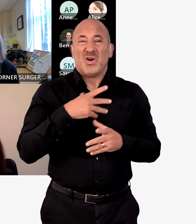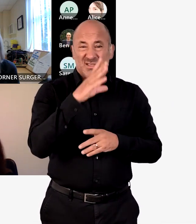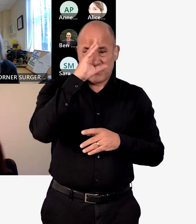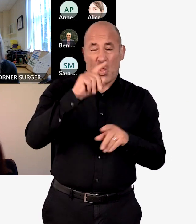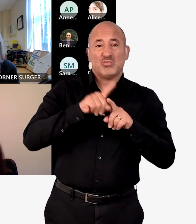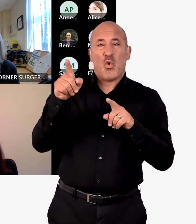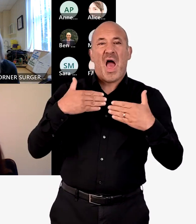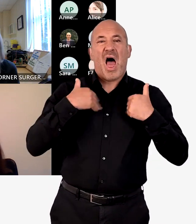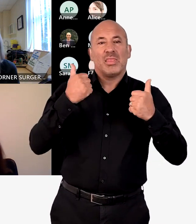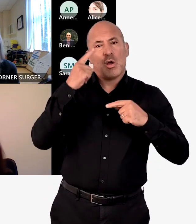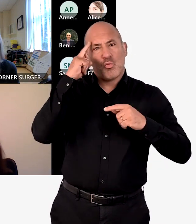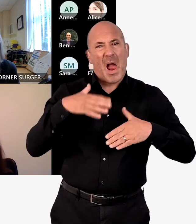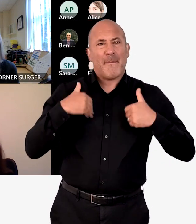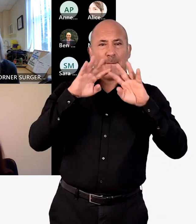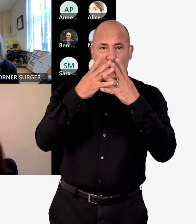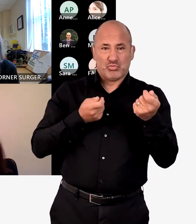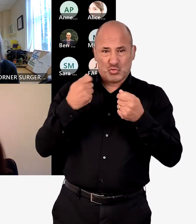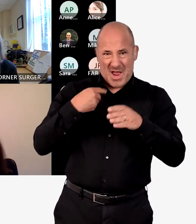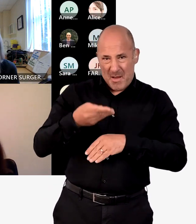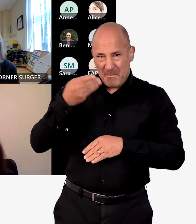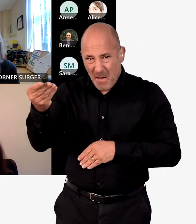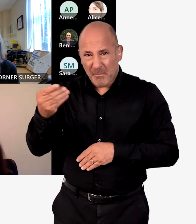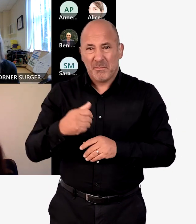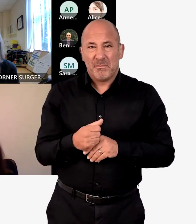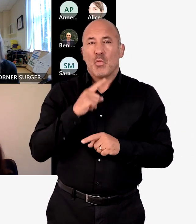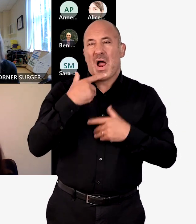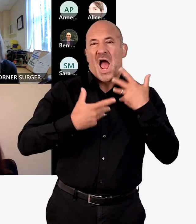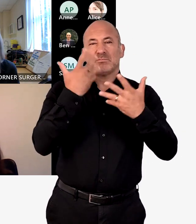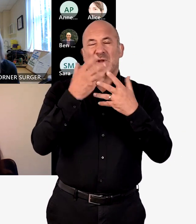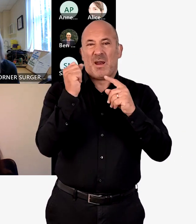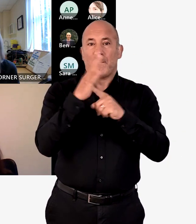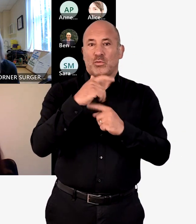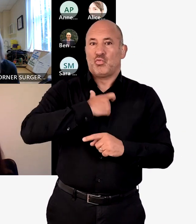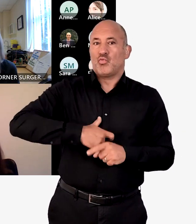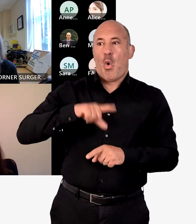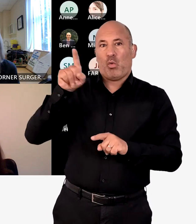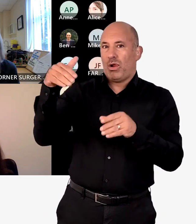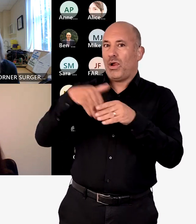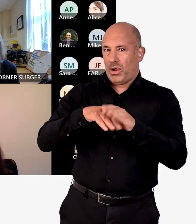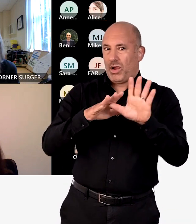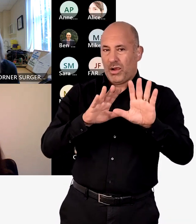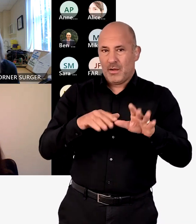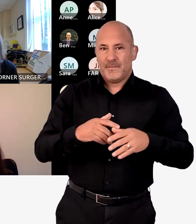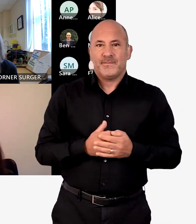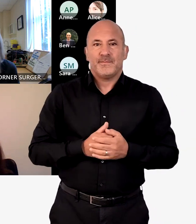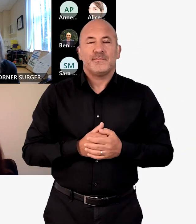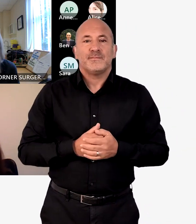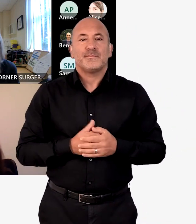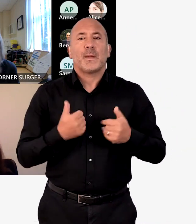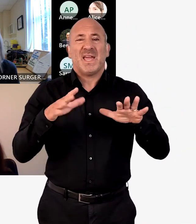said all those people before. We also sent it to the chairs of the Health and Wellbeing Boards. And I'll come back to the important role that they place in this